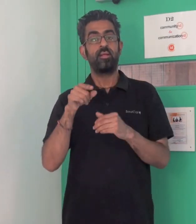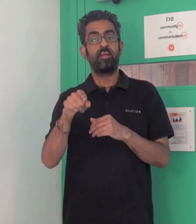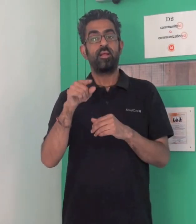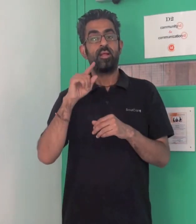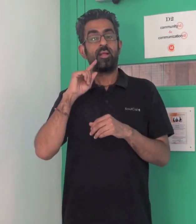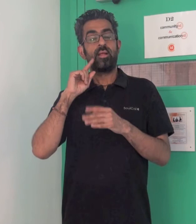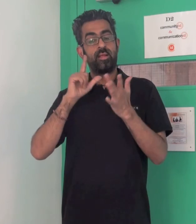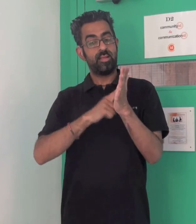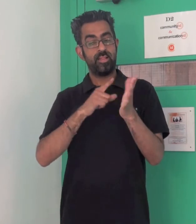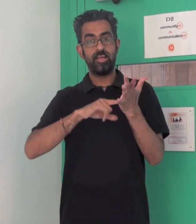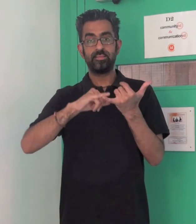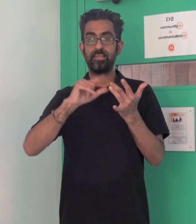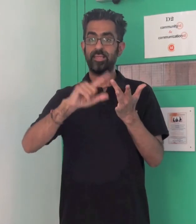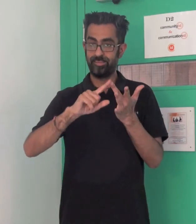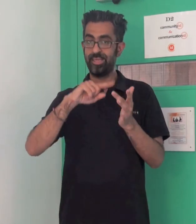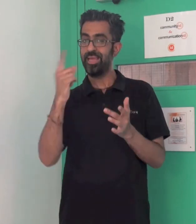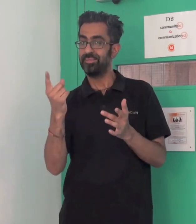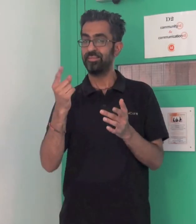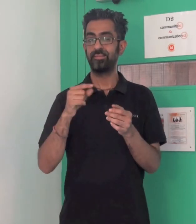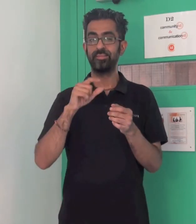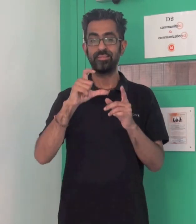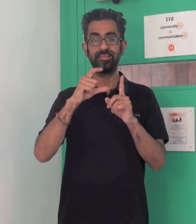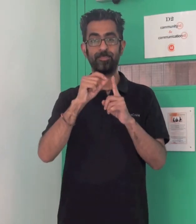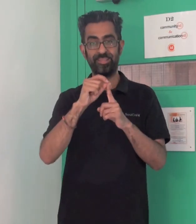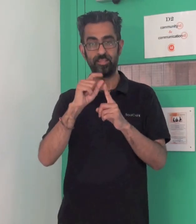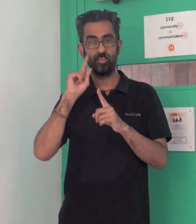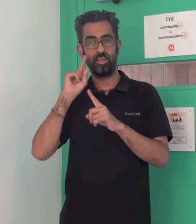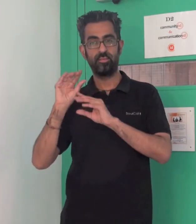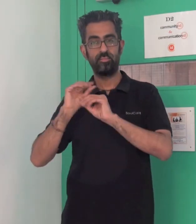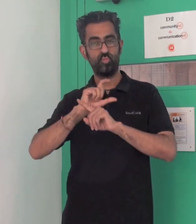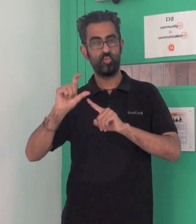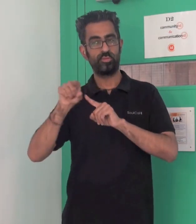If you want more information, we can talk about this in more depth if you contact us.